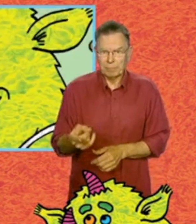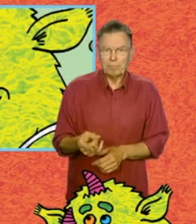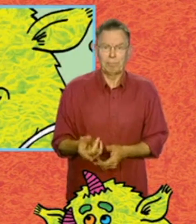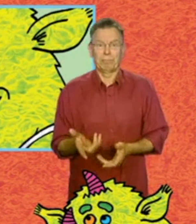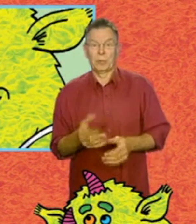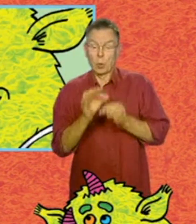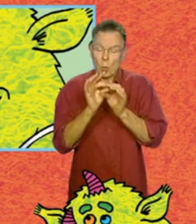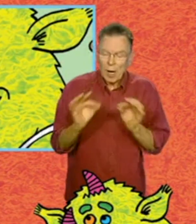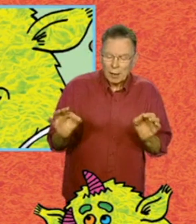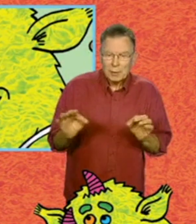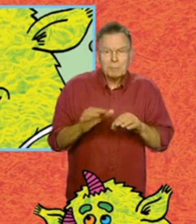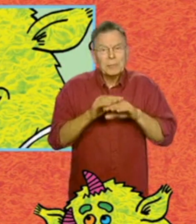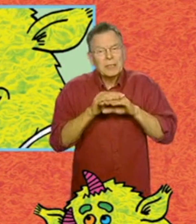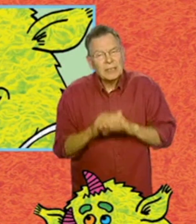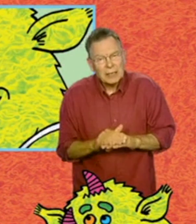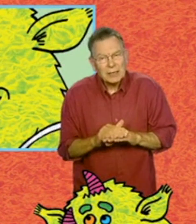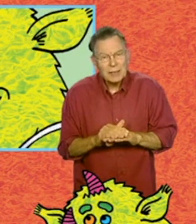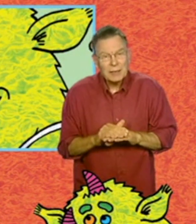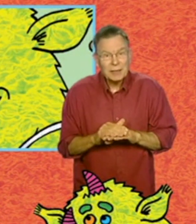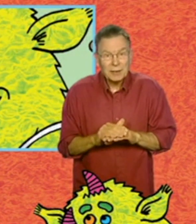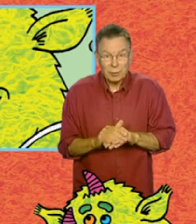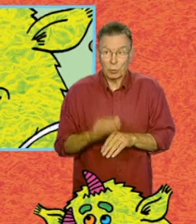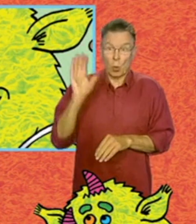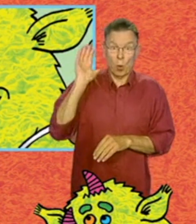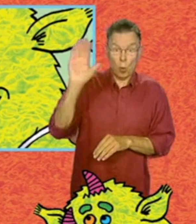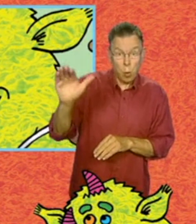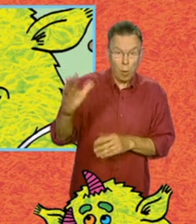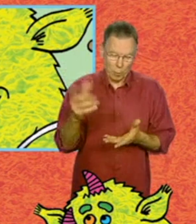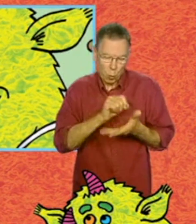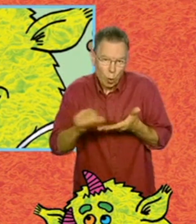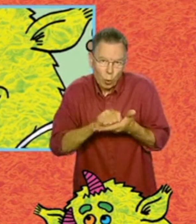Either it sits quietly, does its homework,